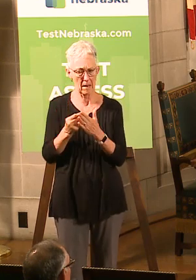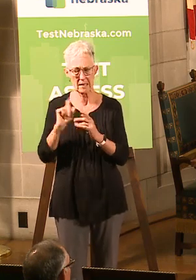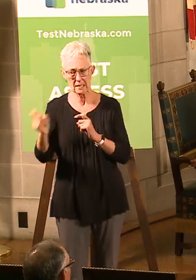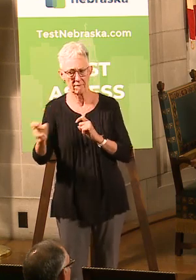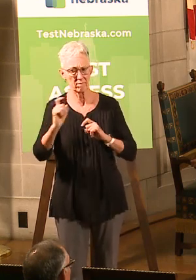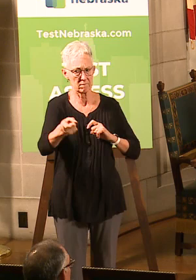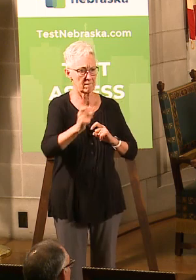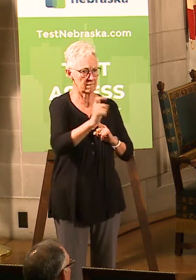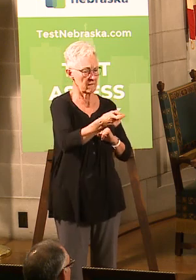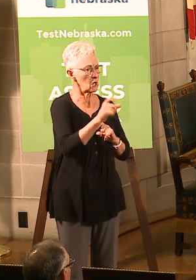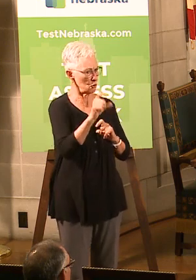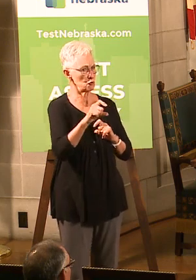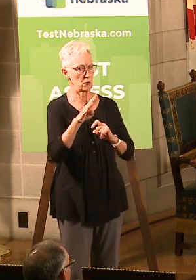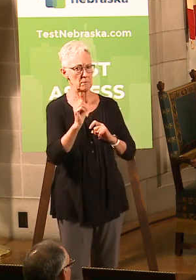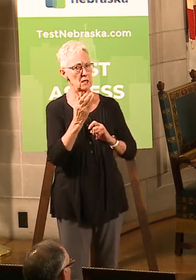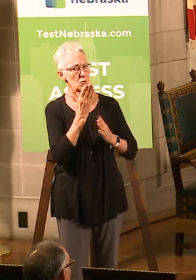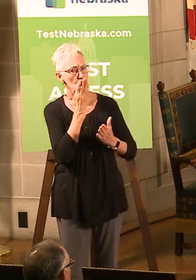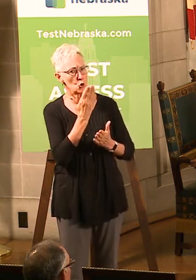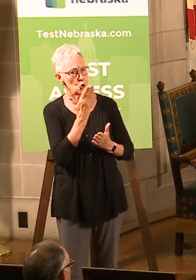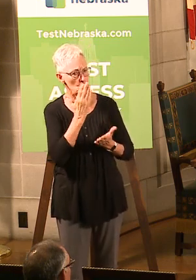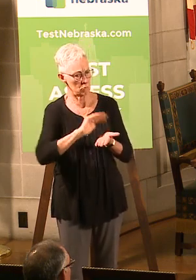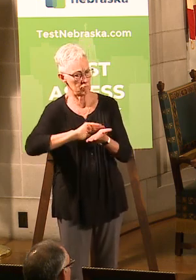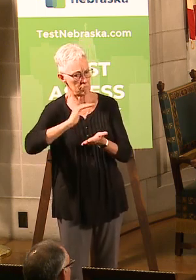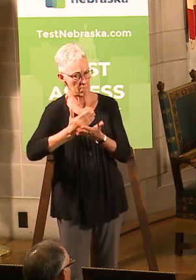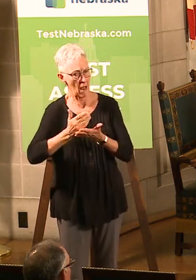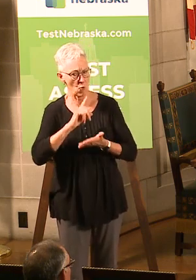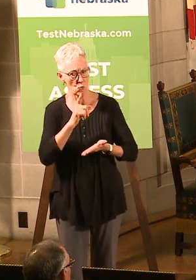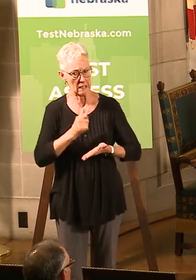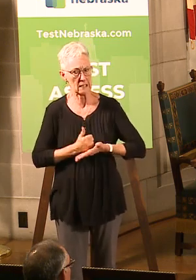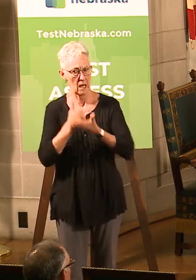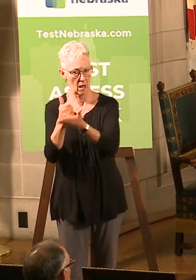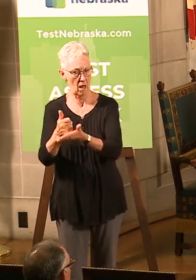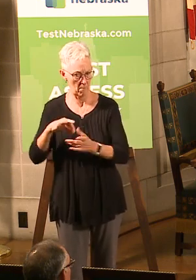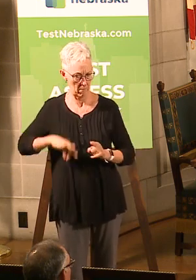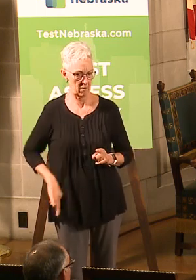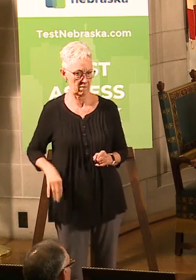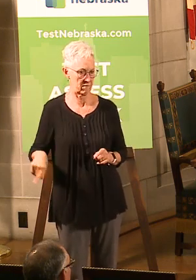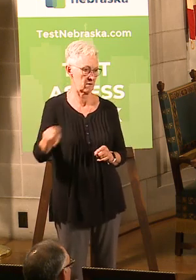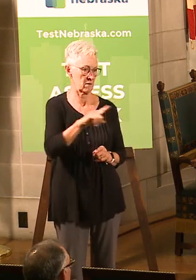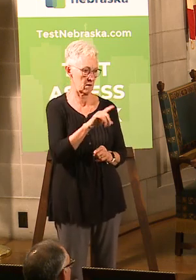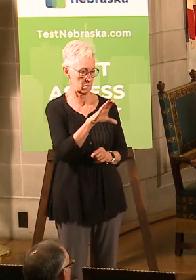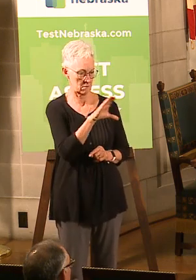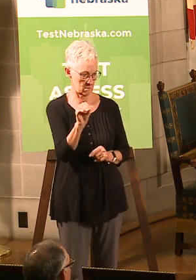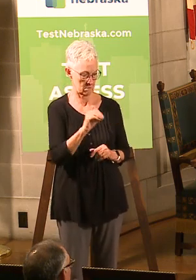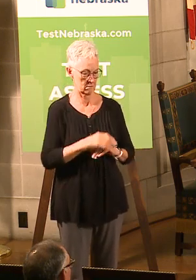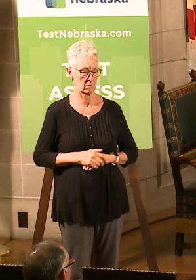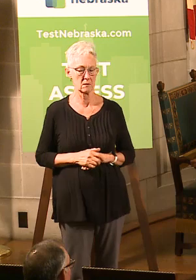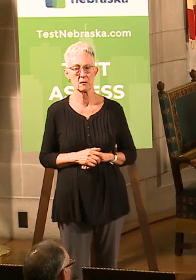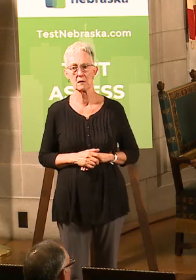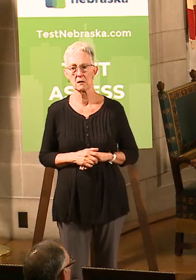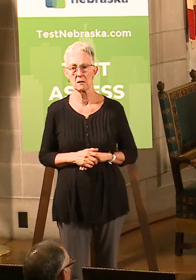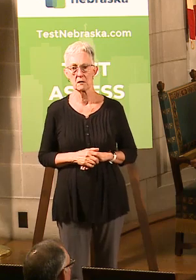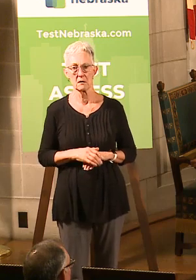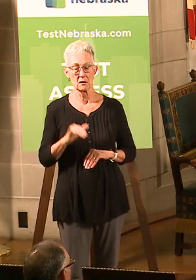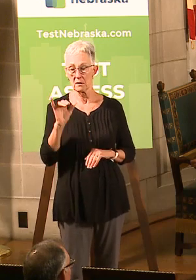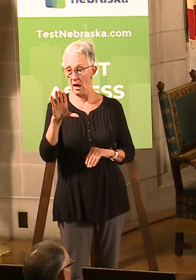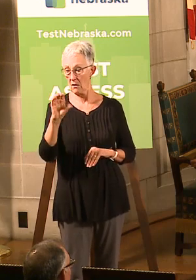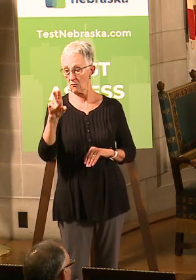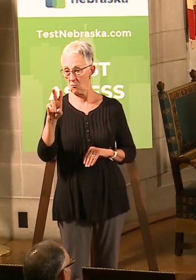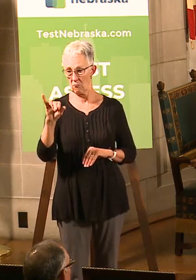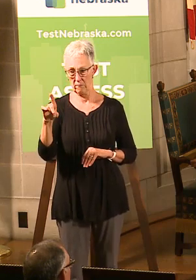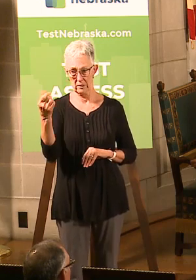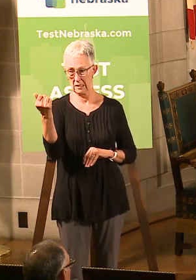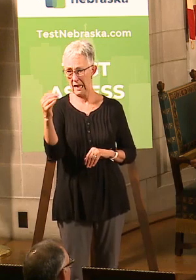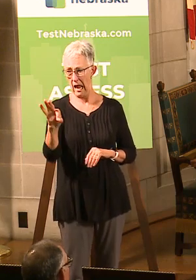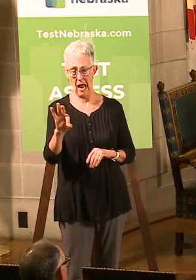So that led us to talk about the damage to Nebraska's agriculture due to COVID-19, and it's been widespread. It's affected our